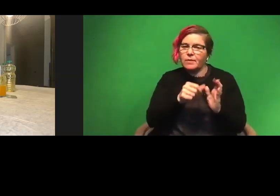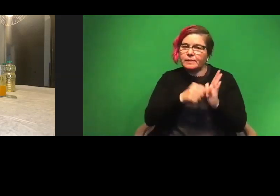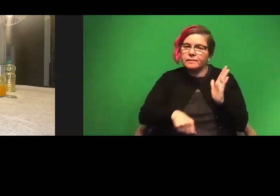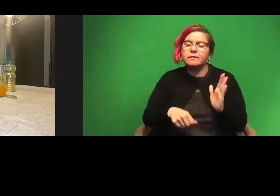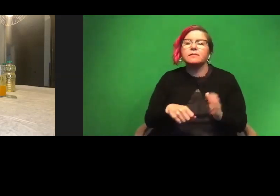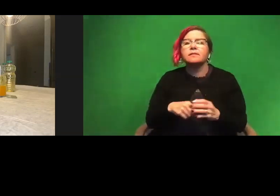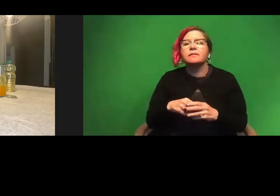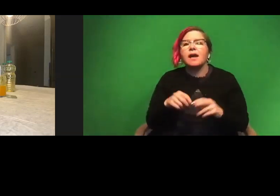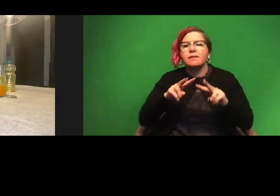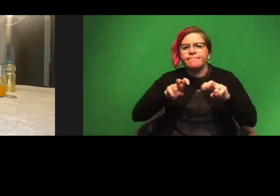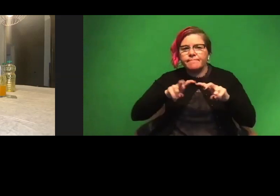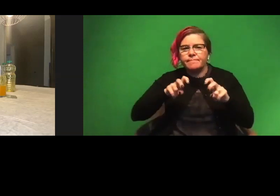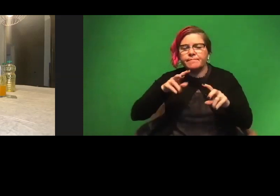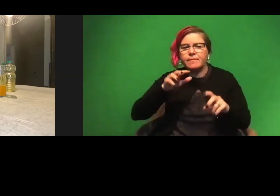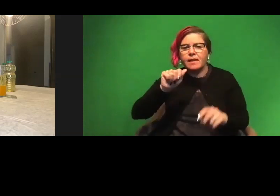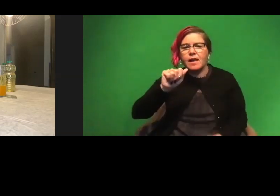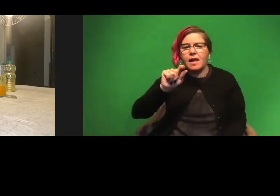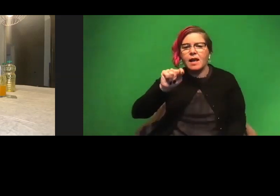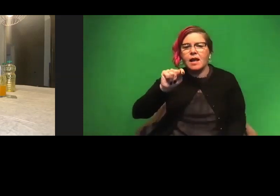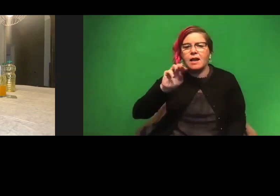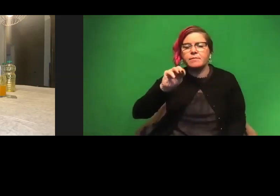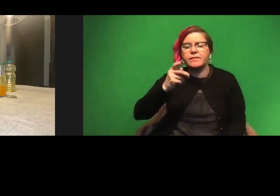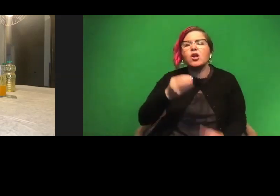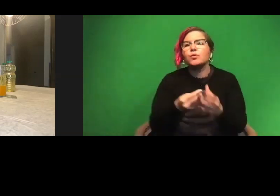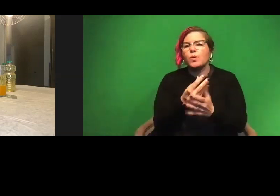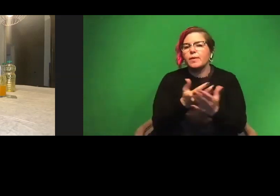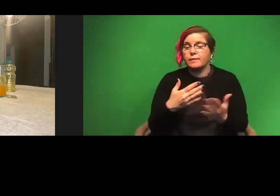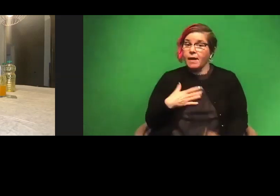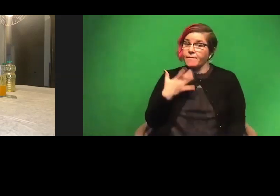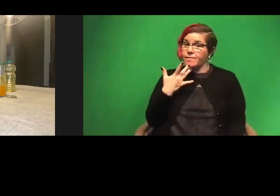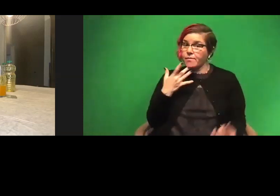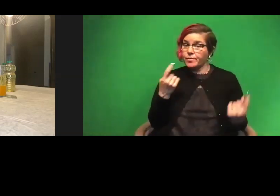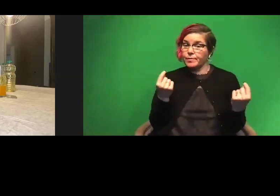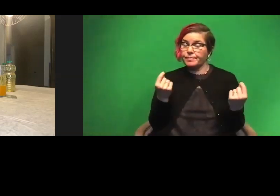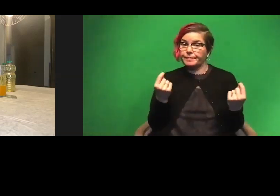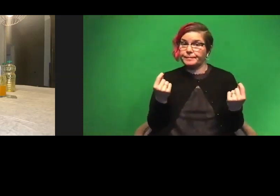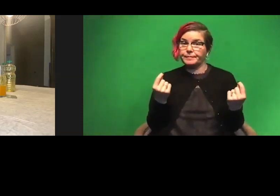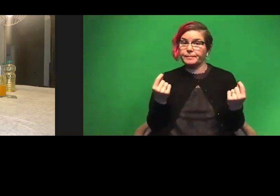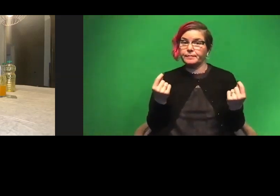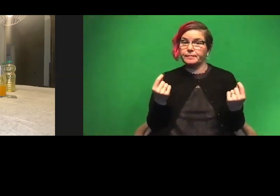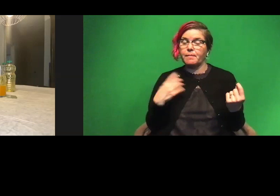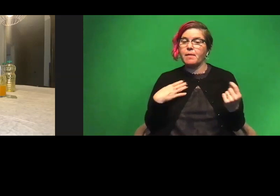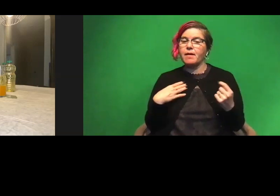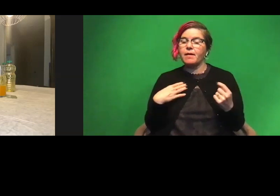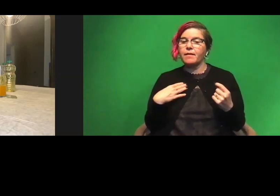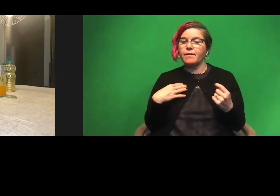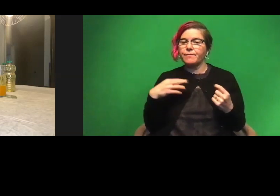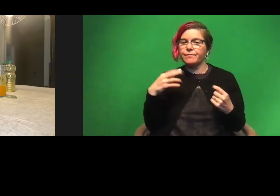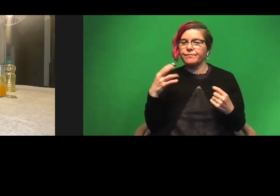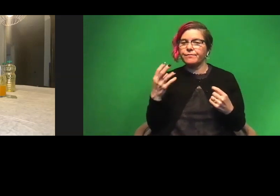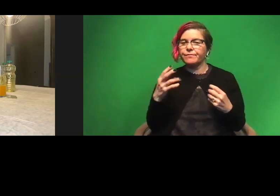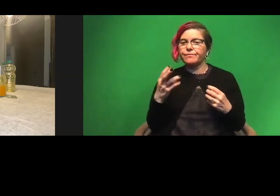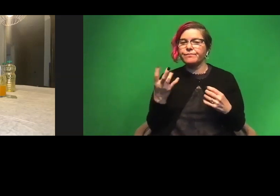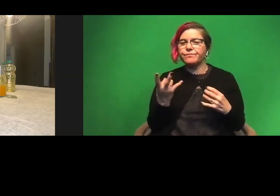looking at the atmosphere and grooming stuff. But my favorite one I would, would say is my freshman or junior year of